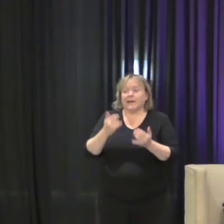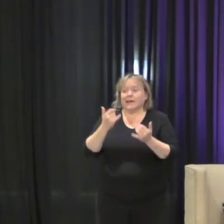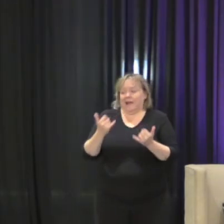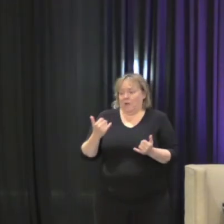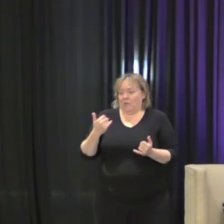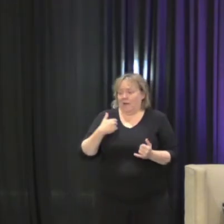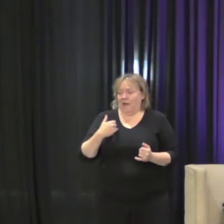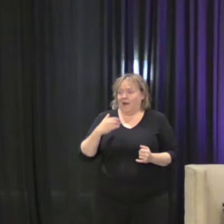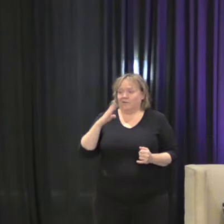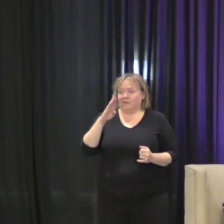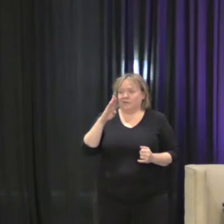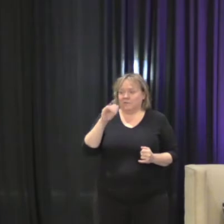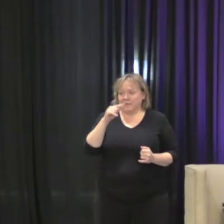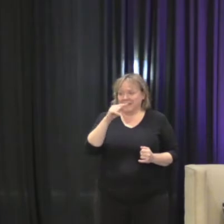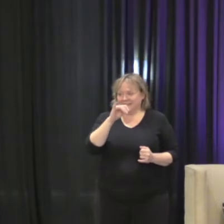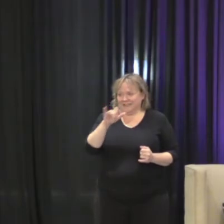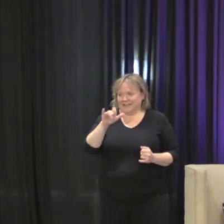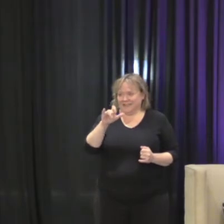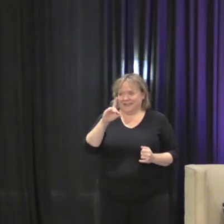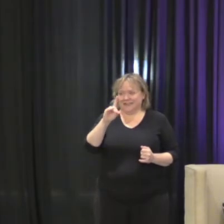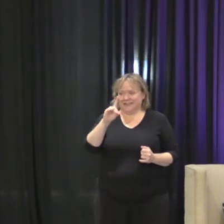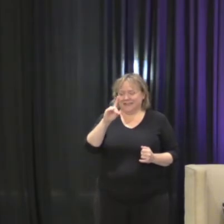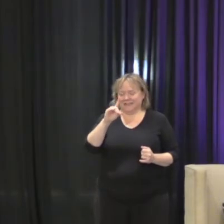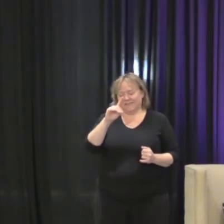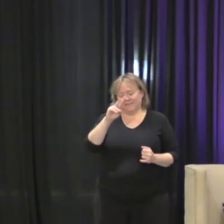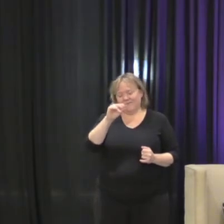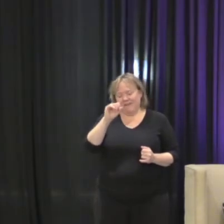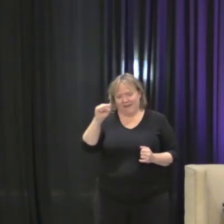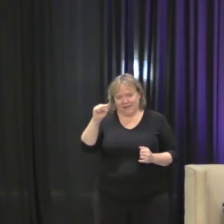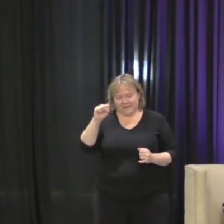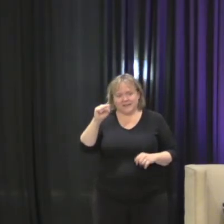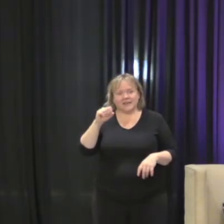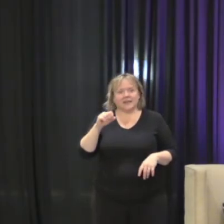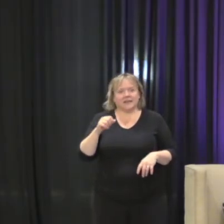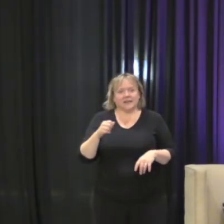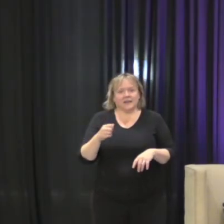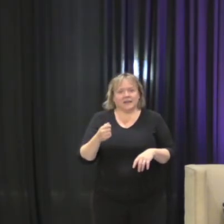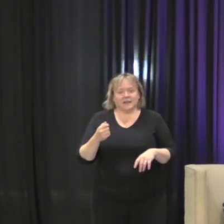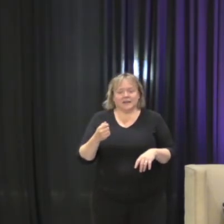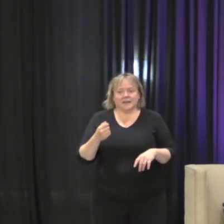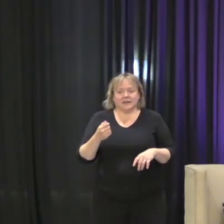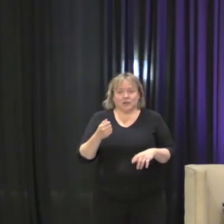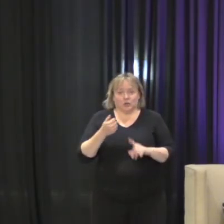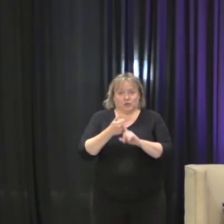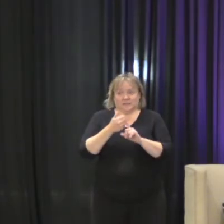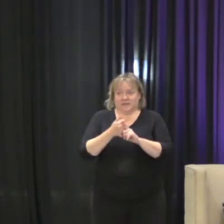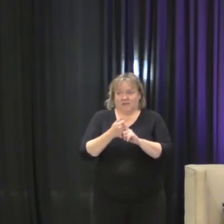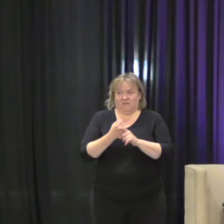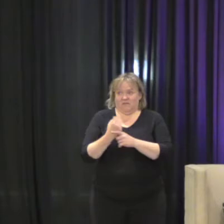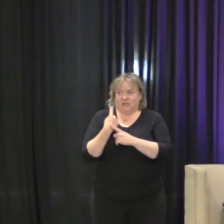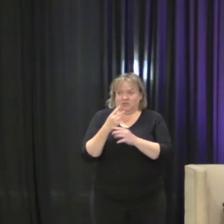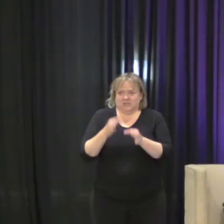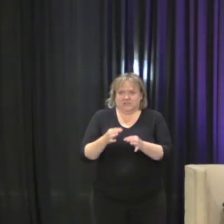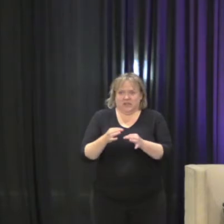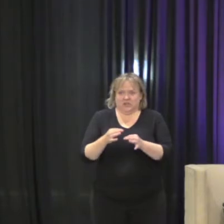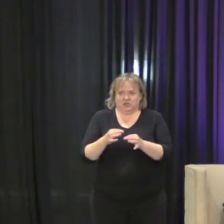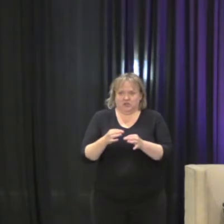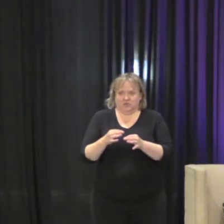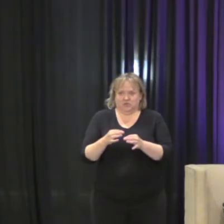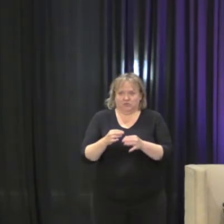mentioned, rescinded that guidance last year and has basically